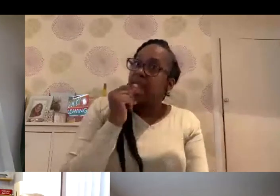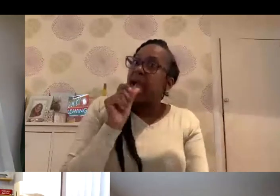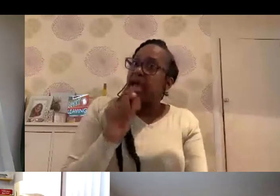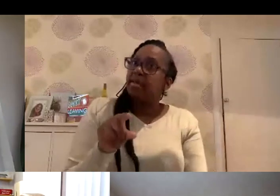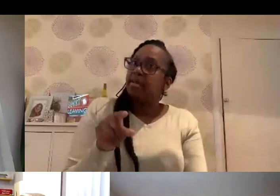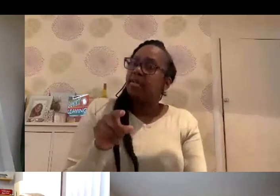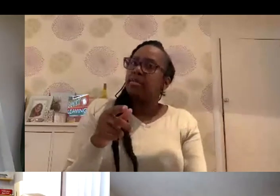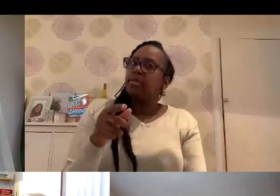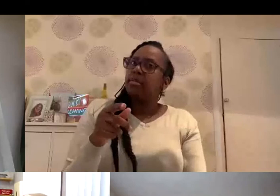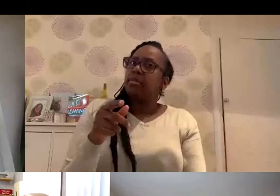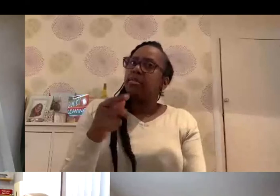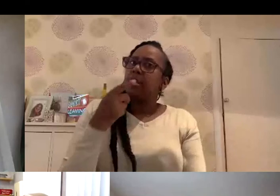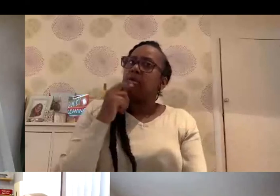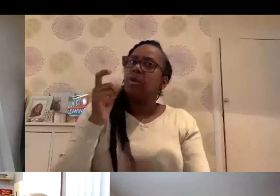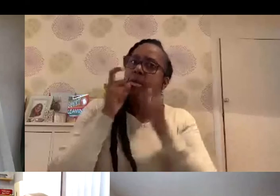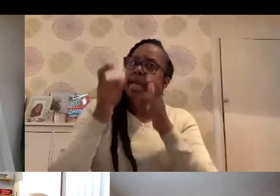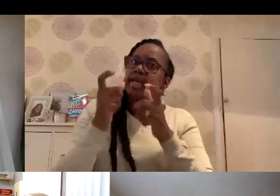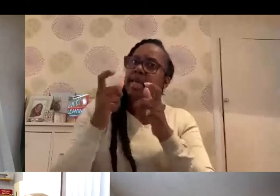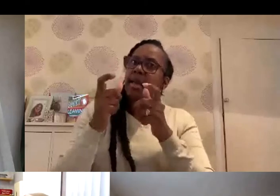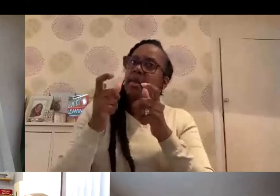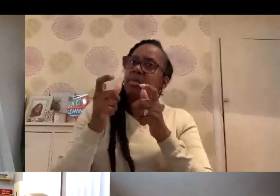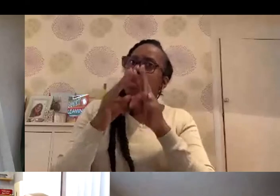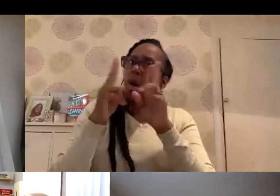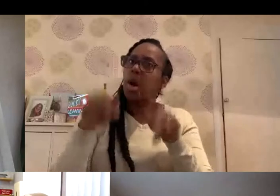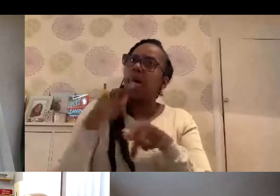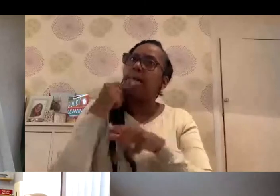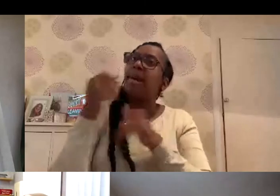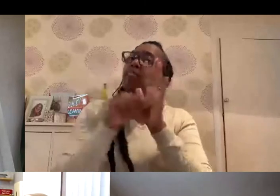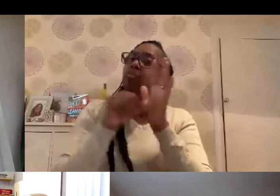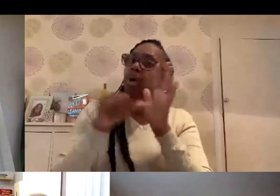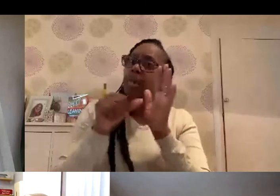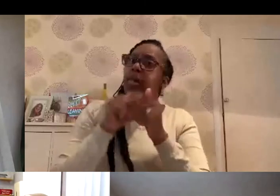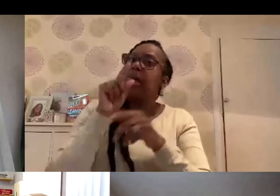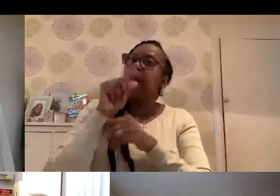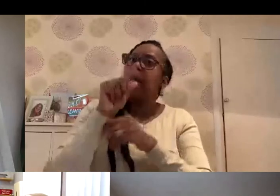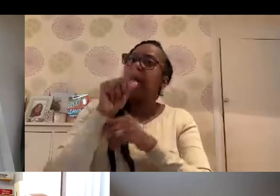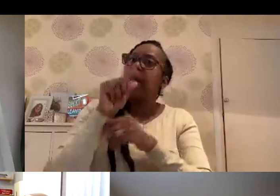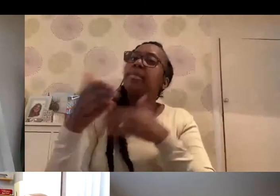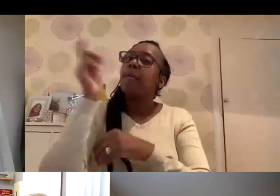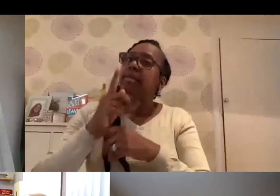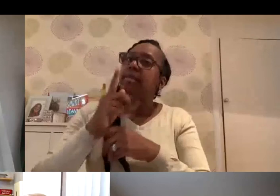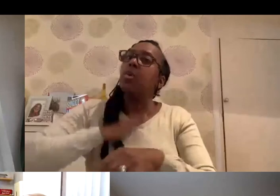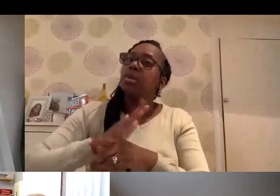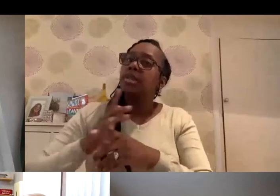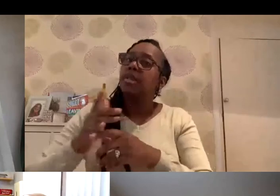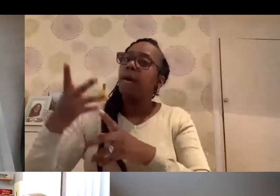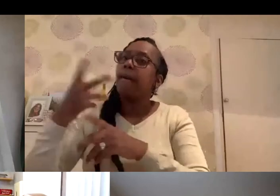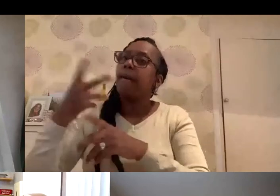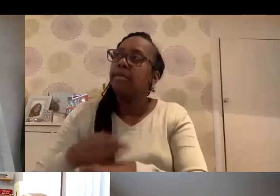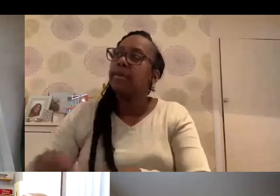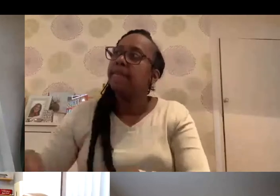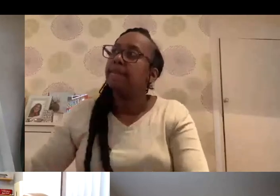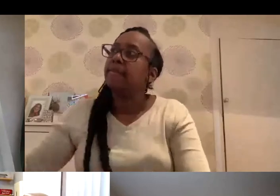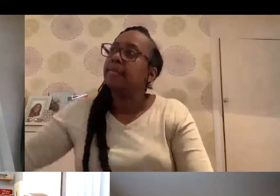you're from a care home, still priority one. But the problem will be, is there'll be more people wanting the appointments. So